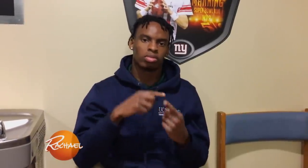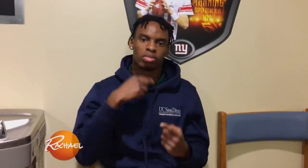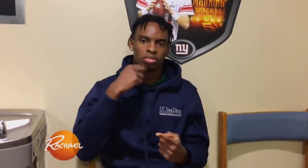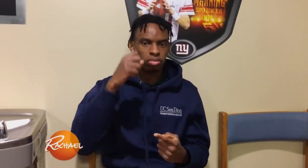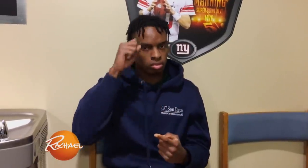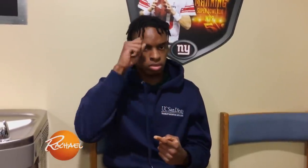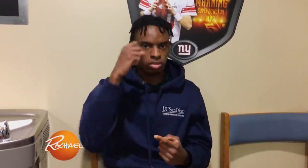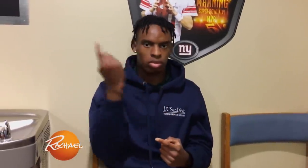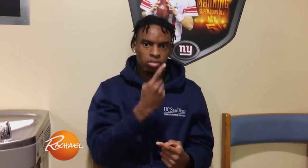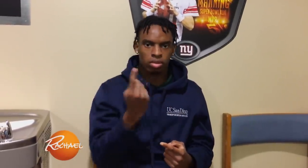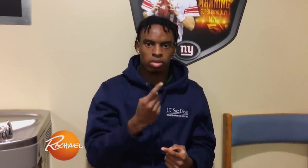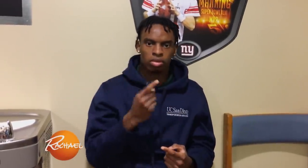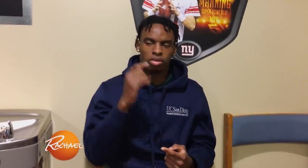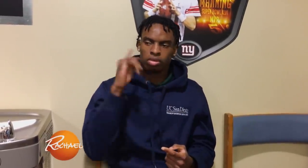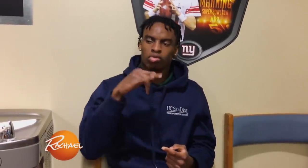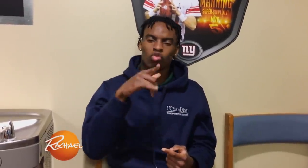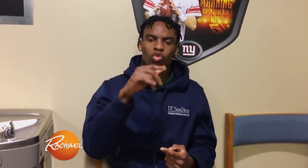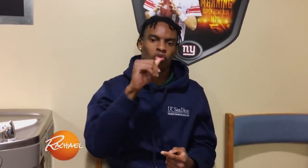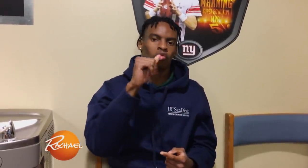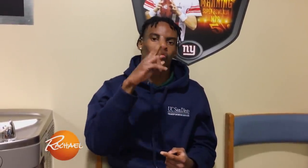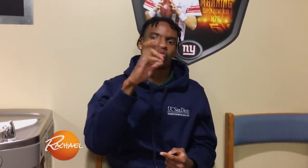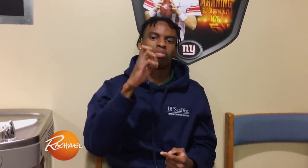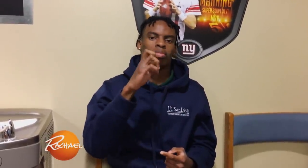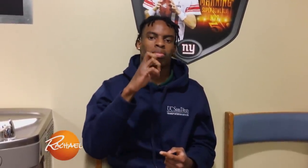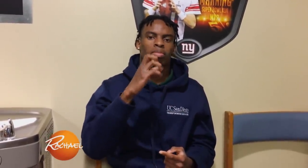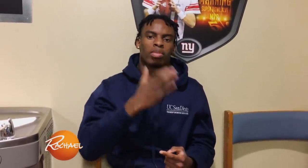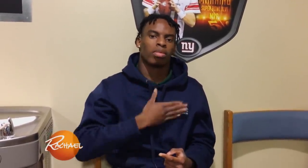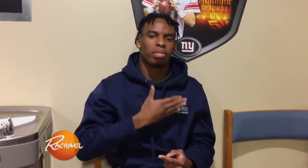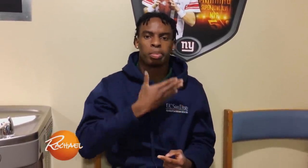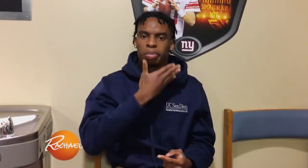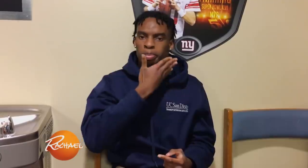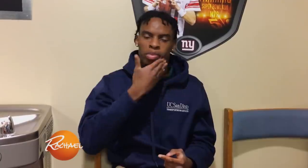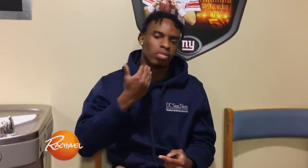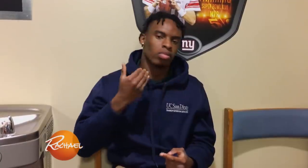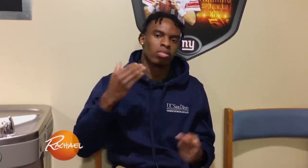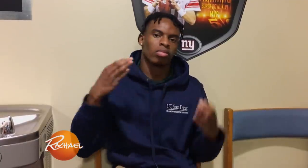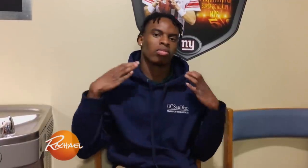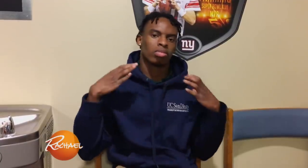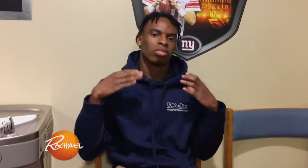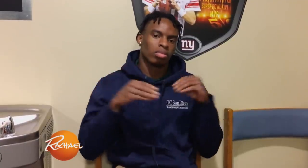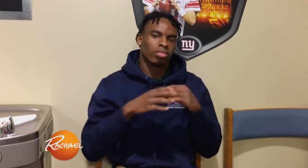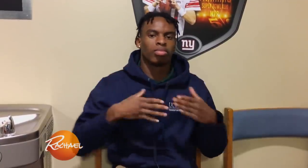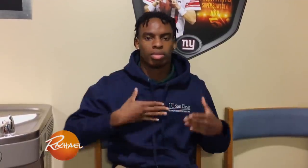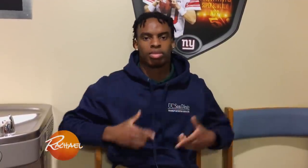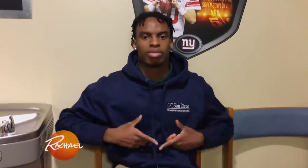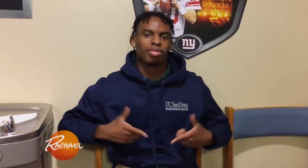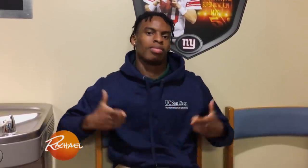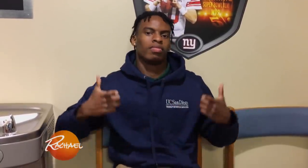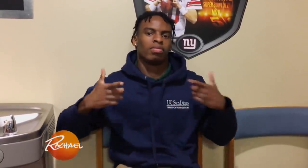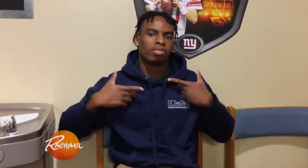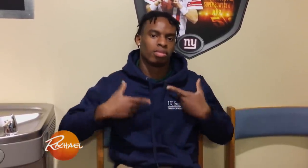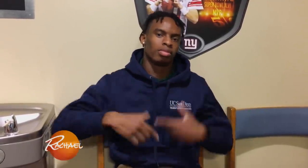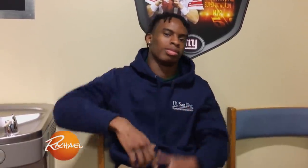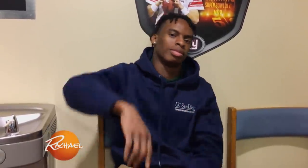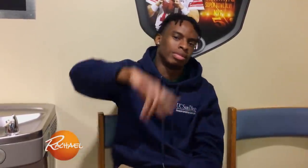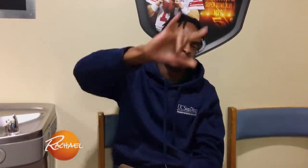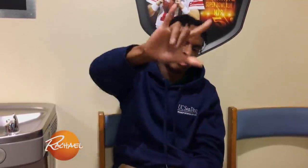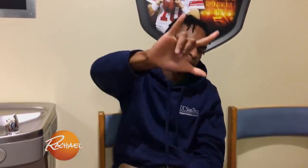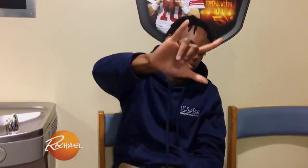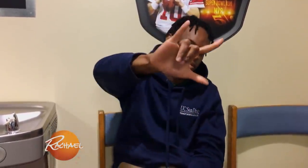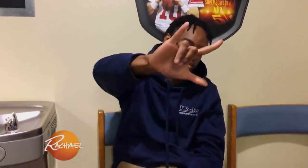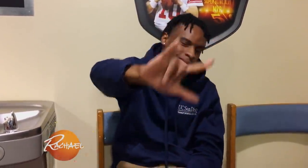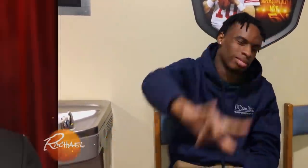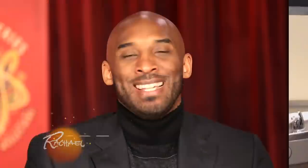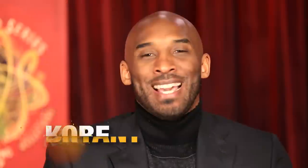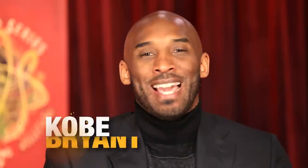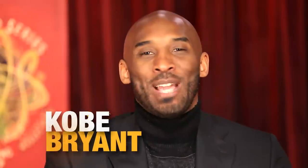I just want to tell Coach White you are the best coach ever. I